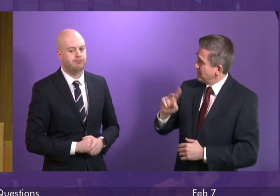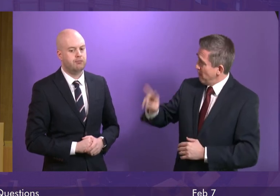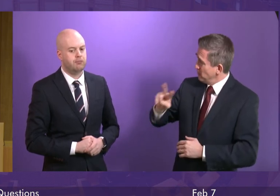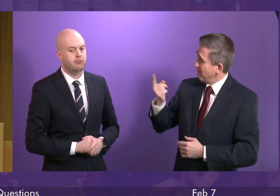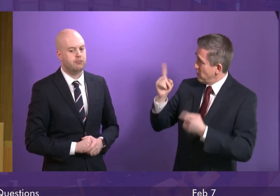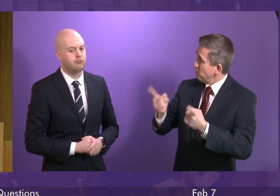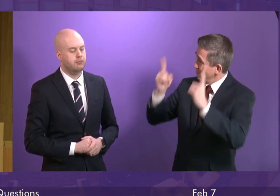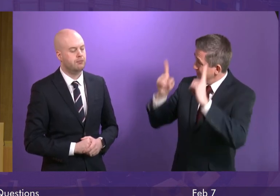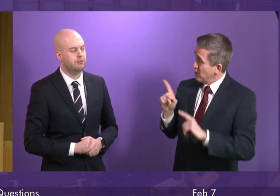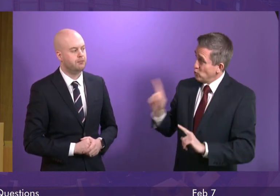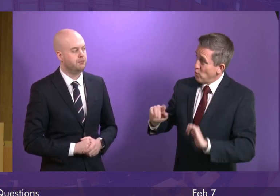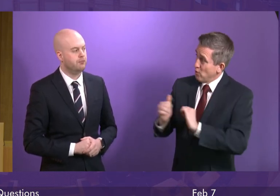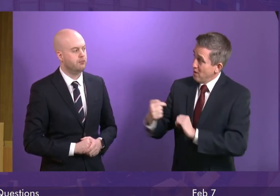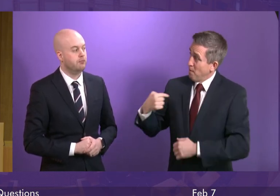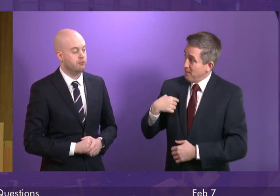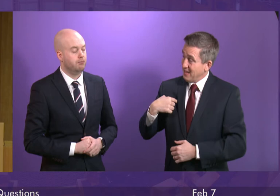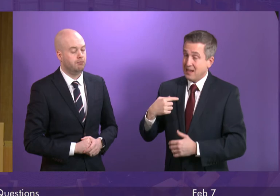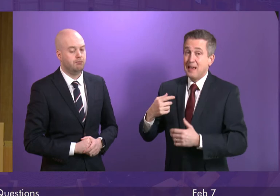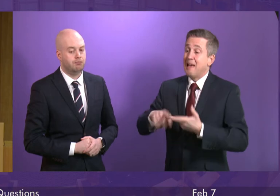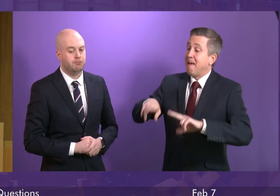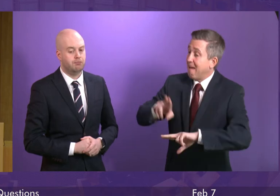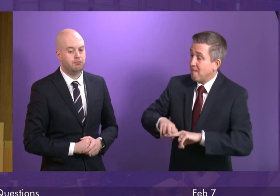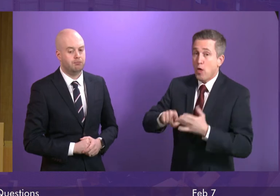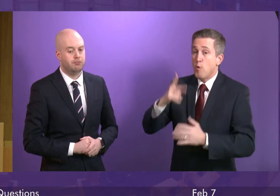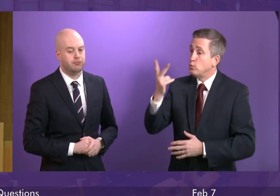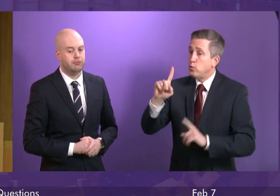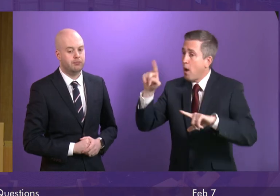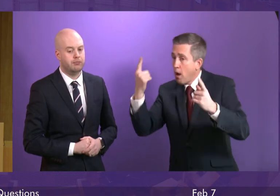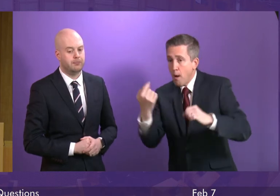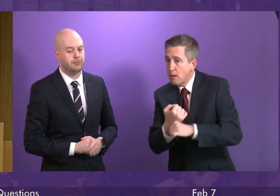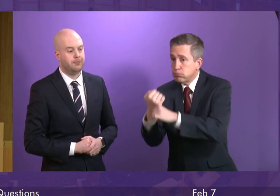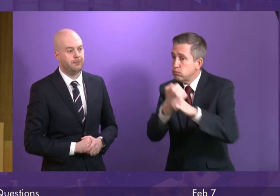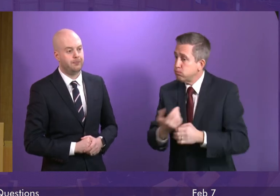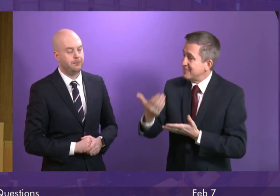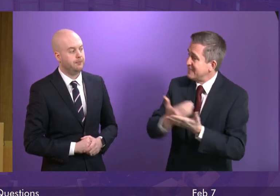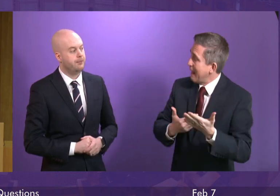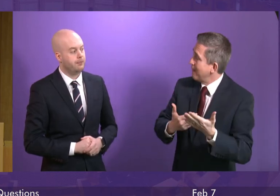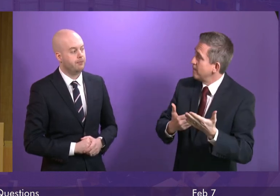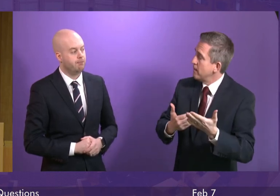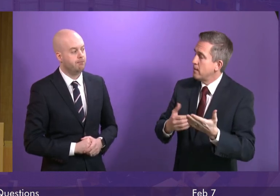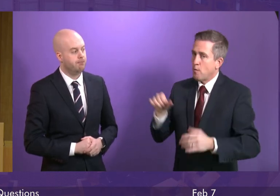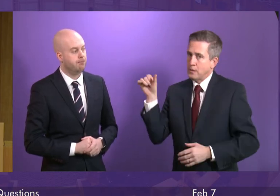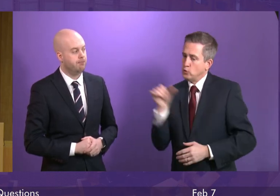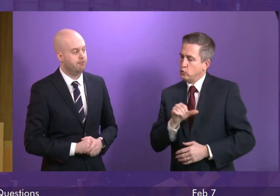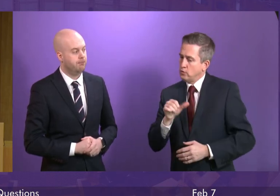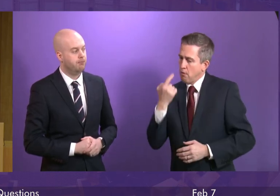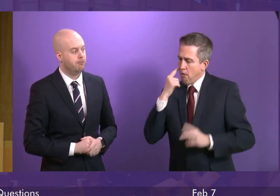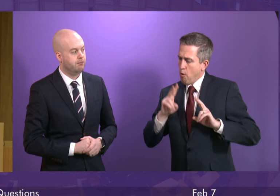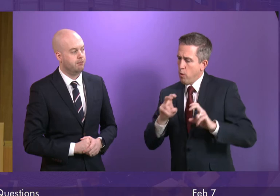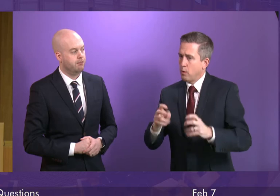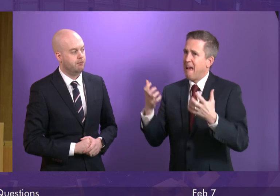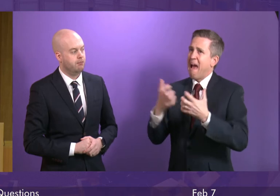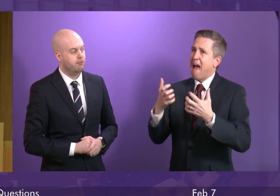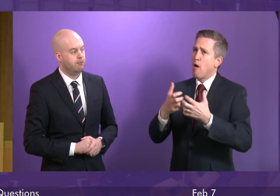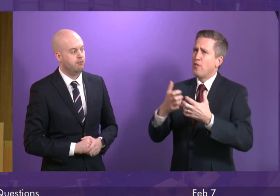if you agree with me that if, if the O2 cannot be saved in its entirety, we must do all we can to ensure that the facade